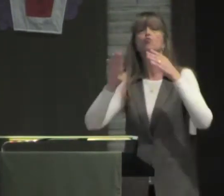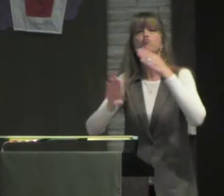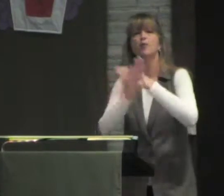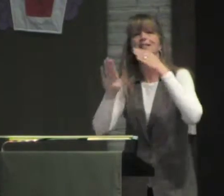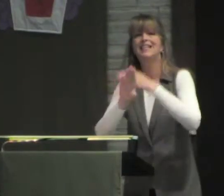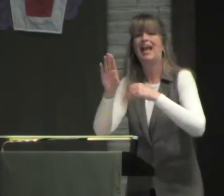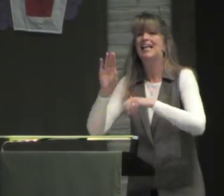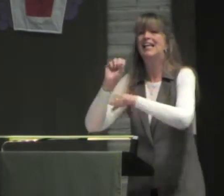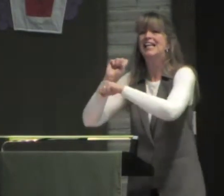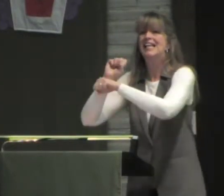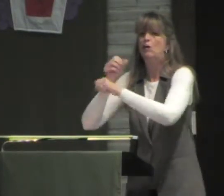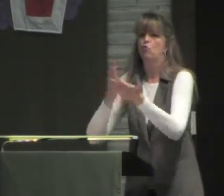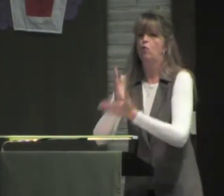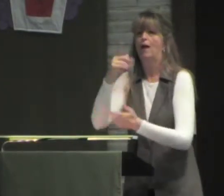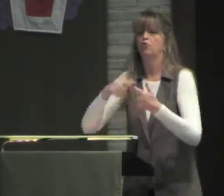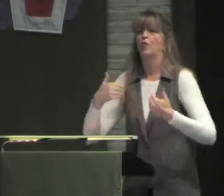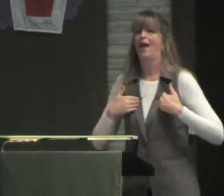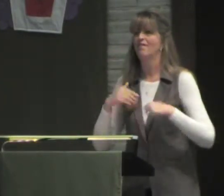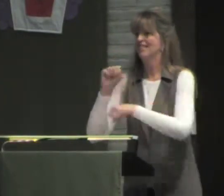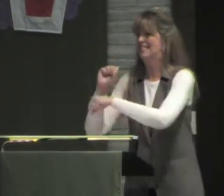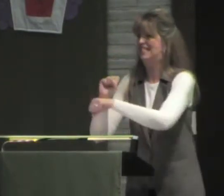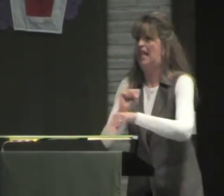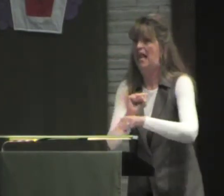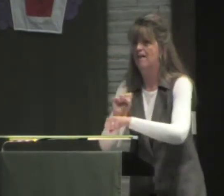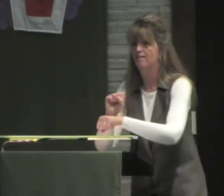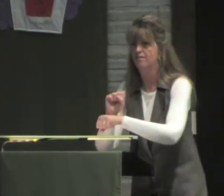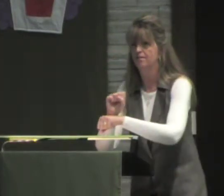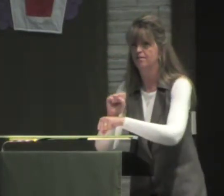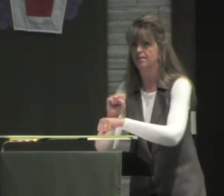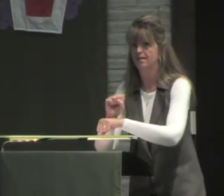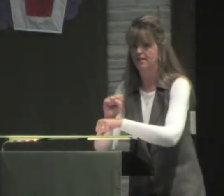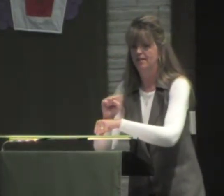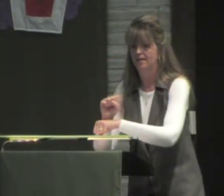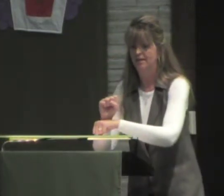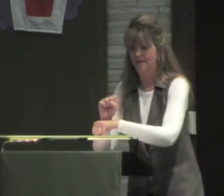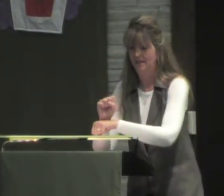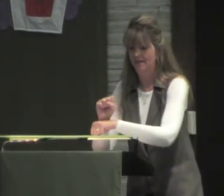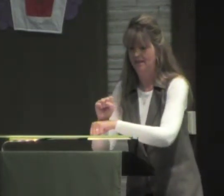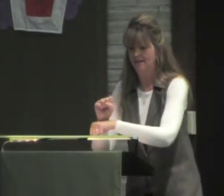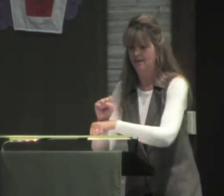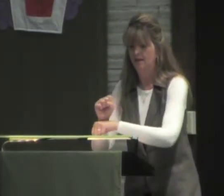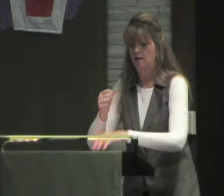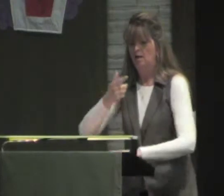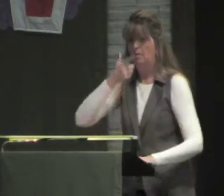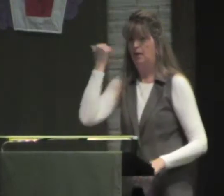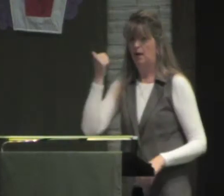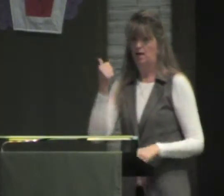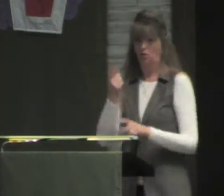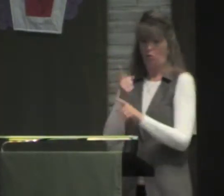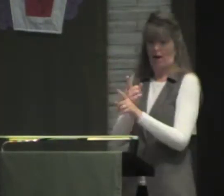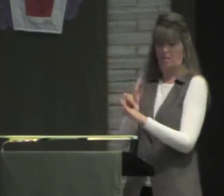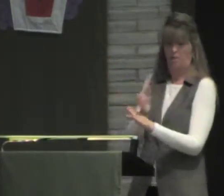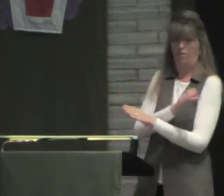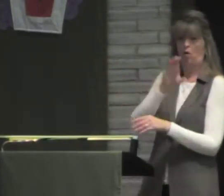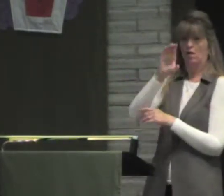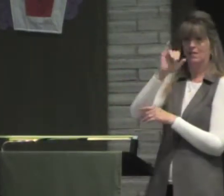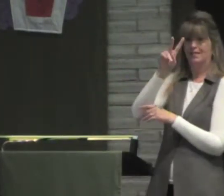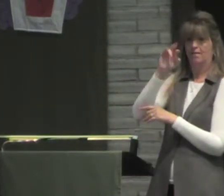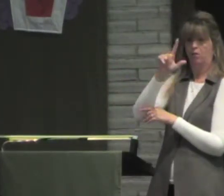And it was used to protect the landowner's rights to have slaves.